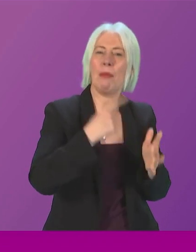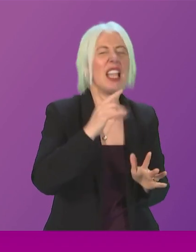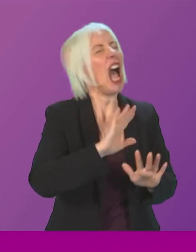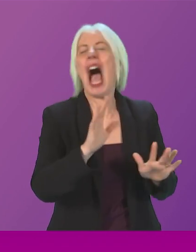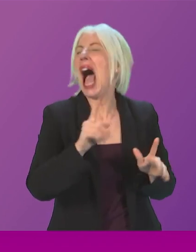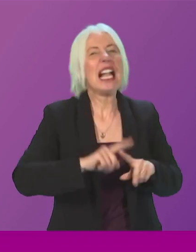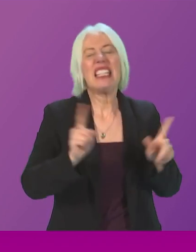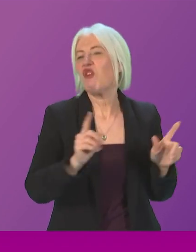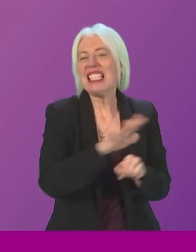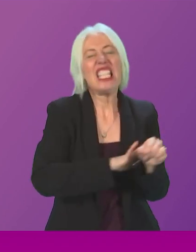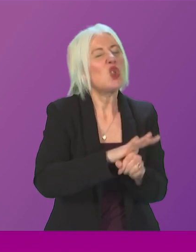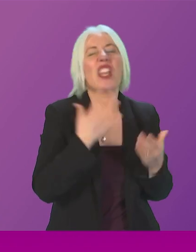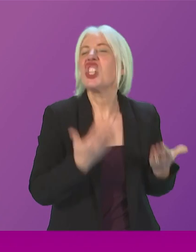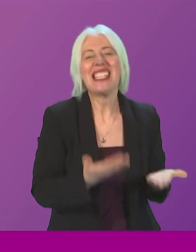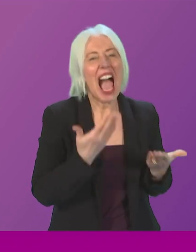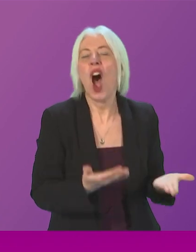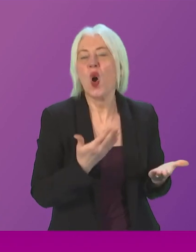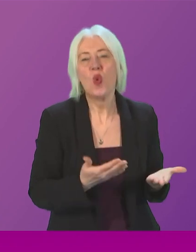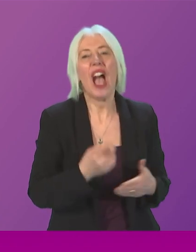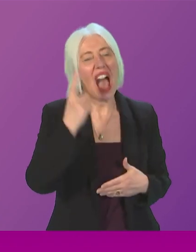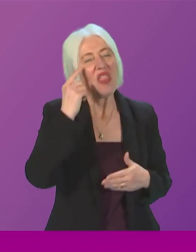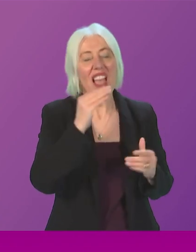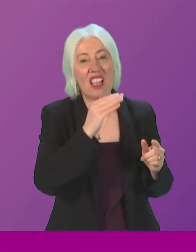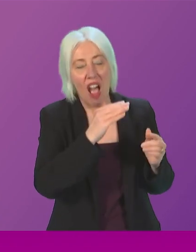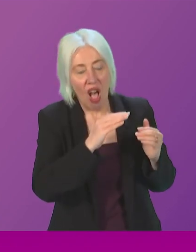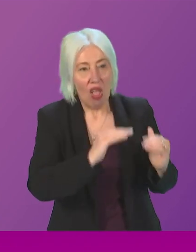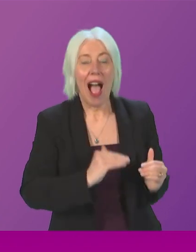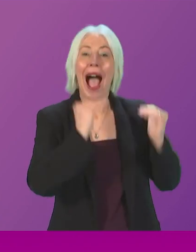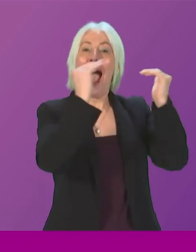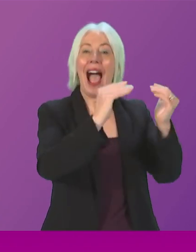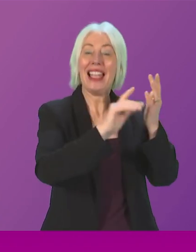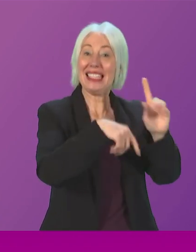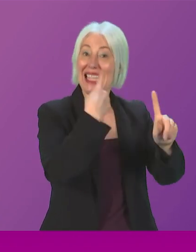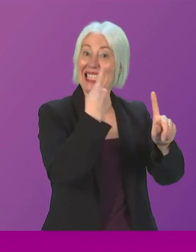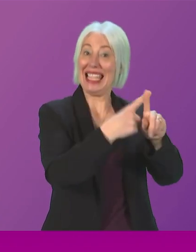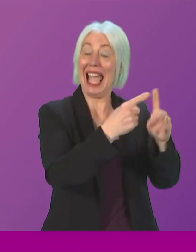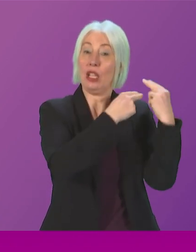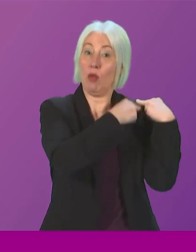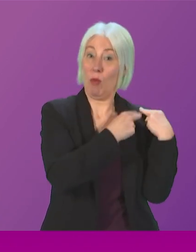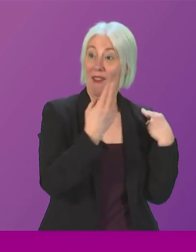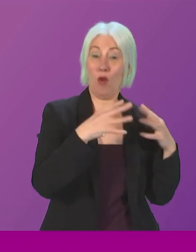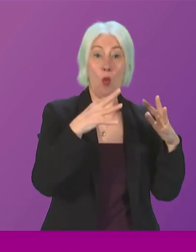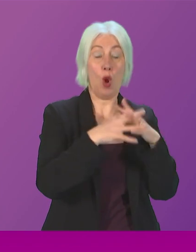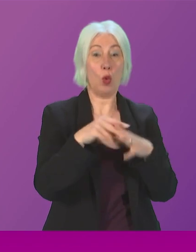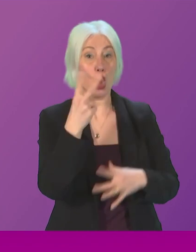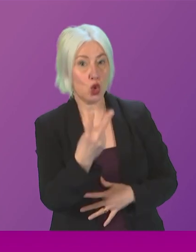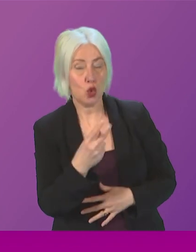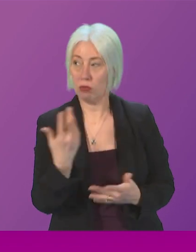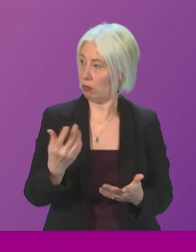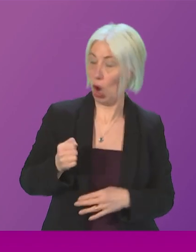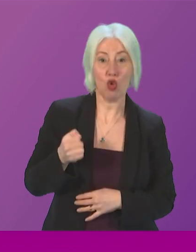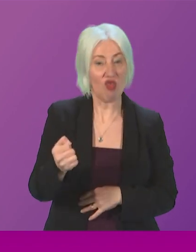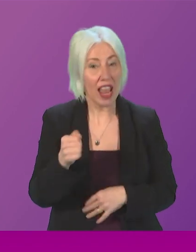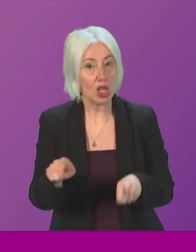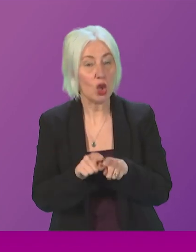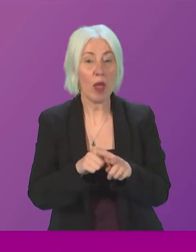different situation now. I think we've got the highest tax burden since World War II. What about railways? Starmer of